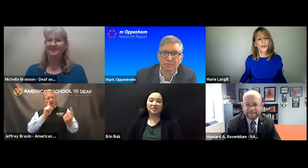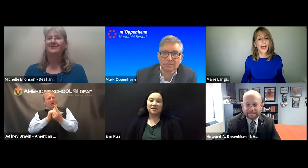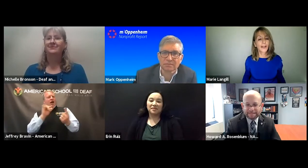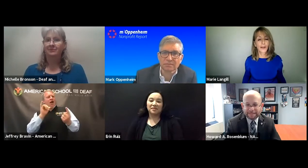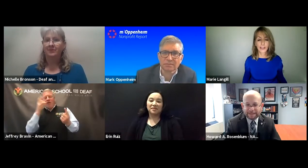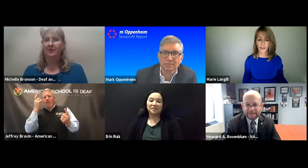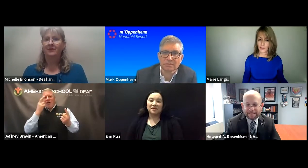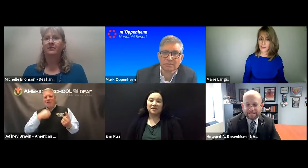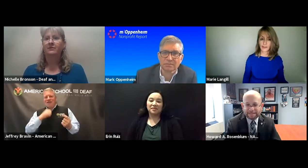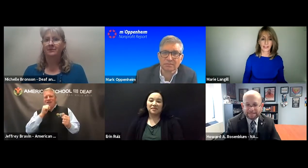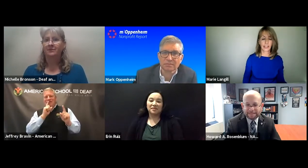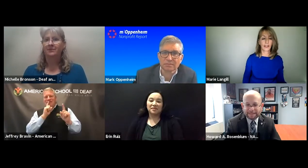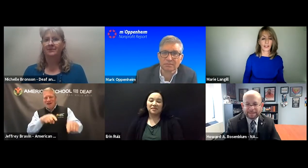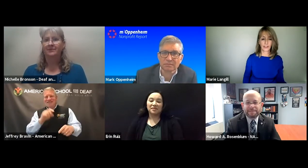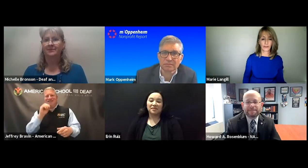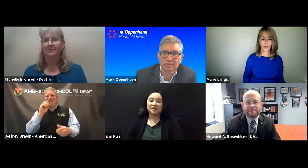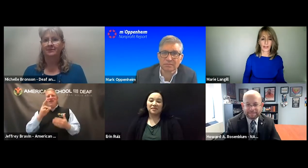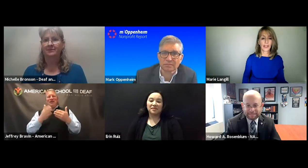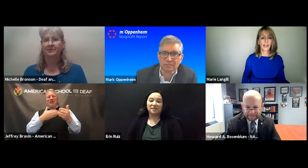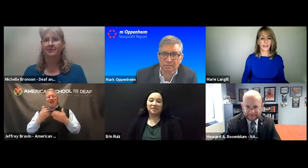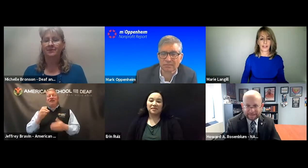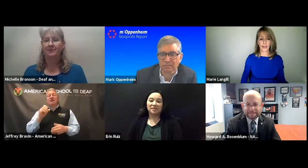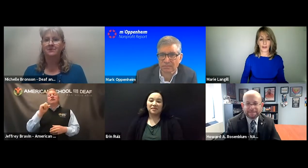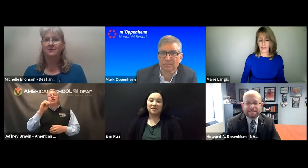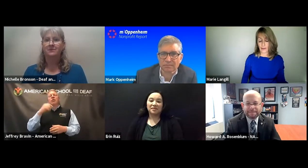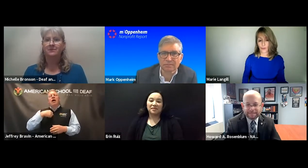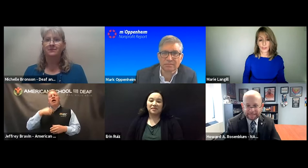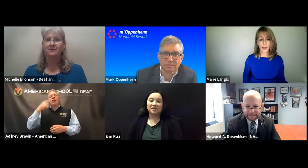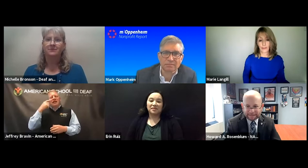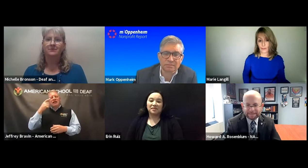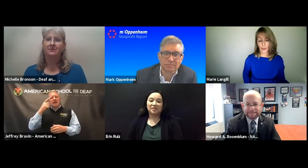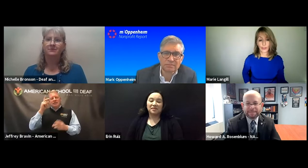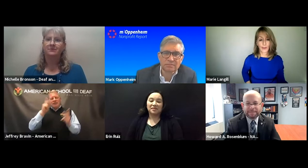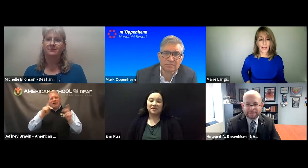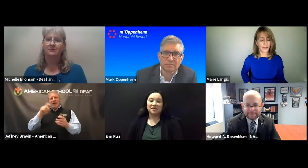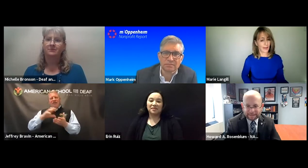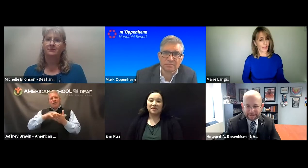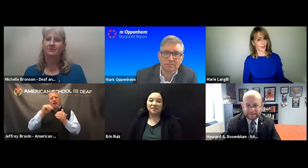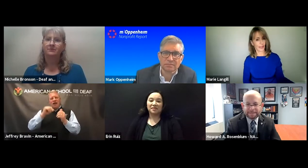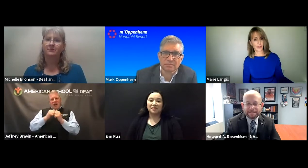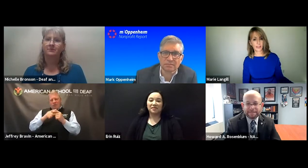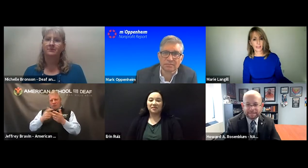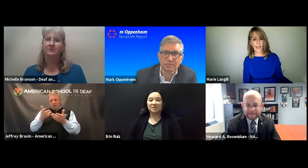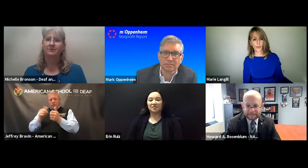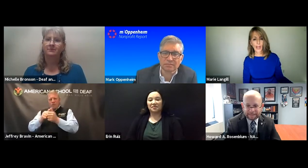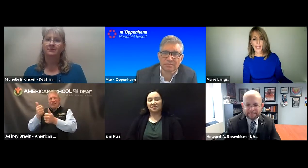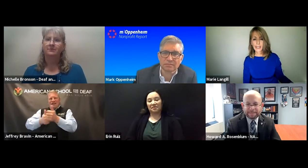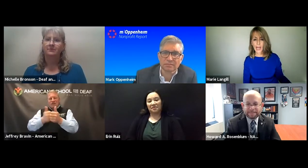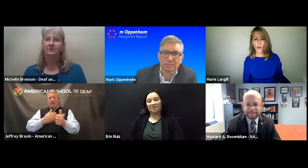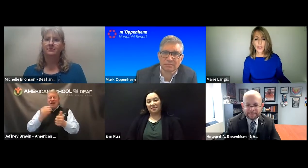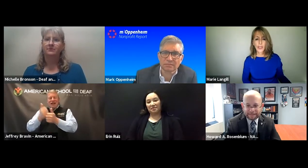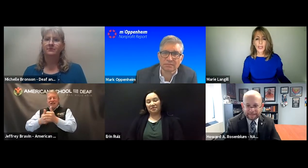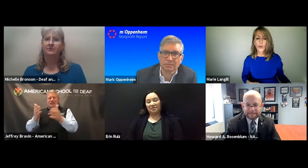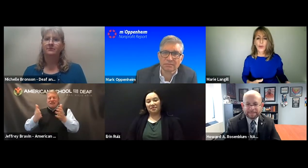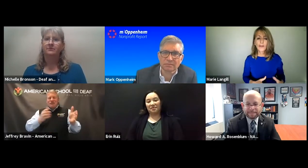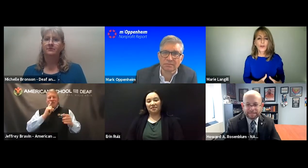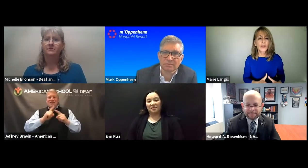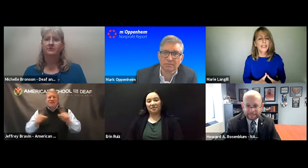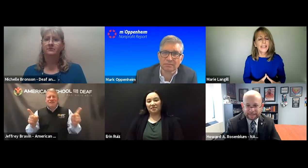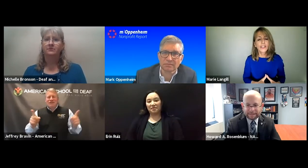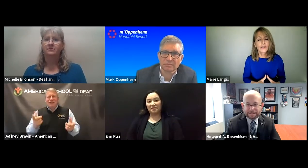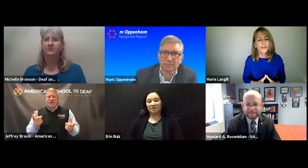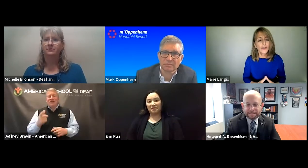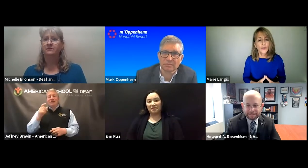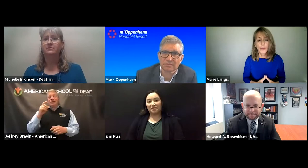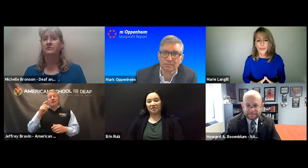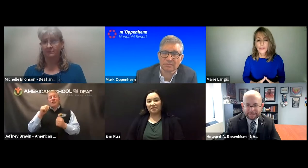street, you would not look at us and think of us as anything different. And they don't respond, we don't respond to them. They look at us in an odd way. Now, we have to